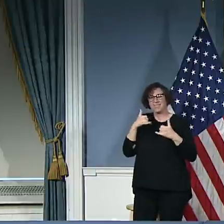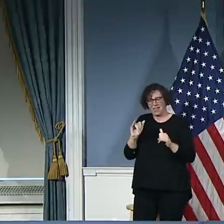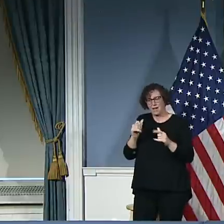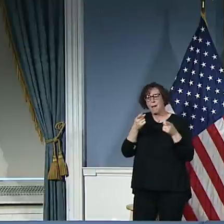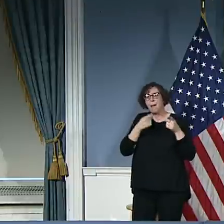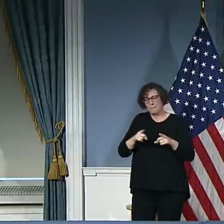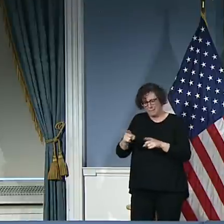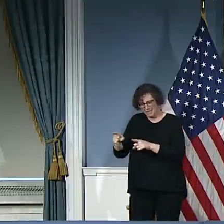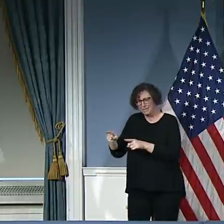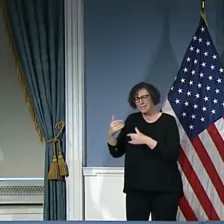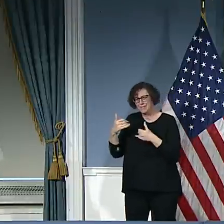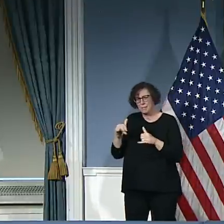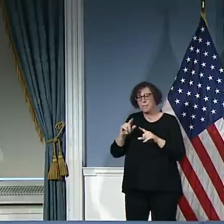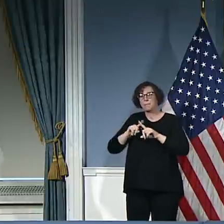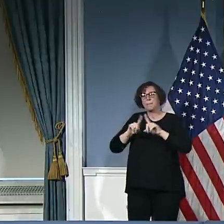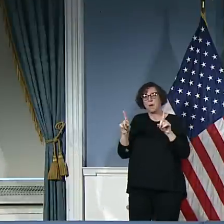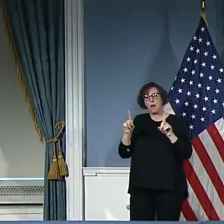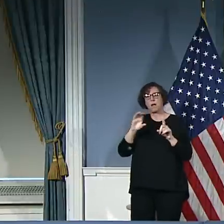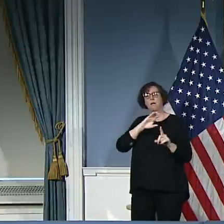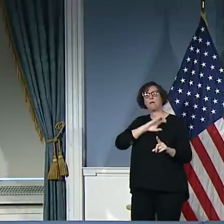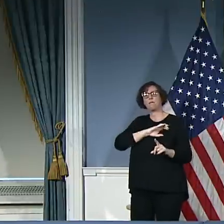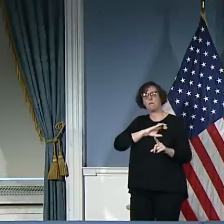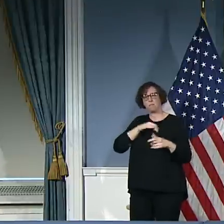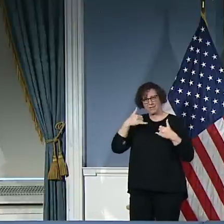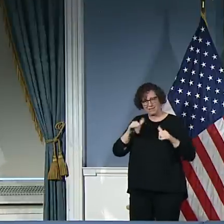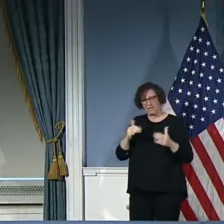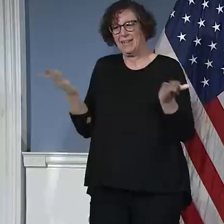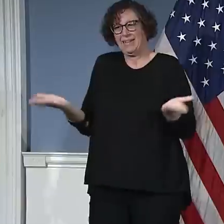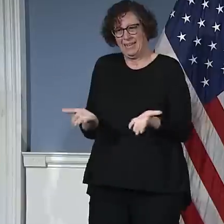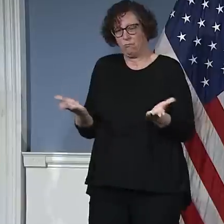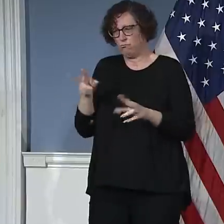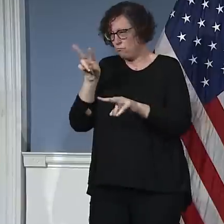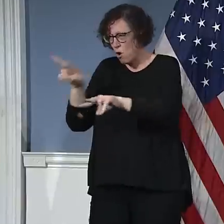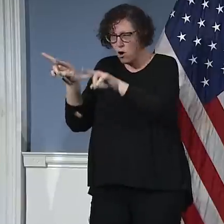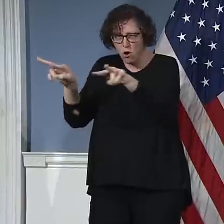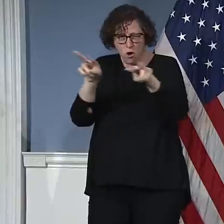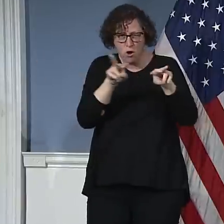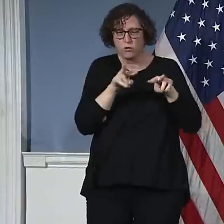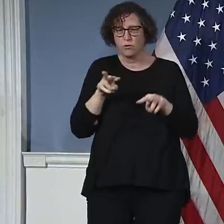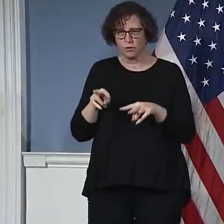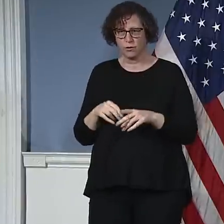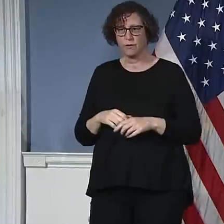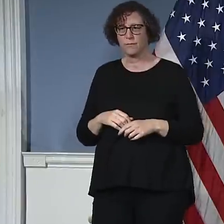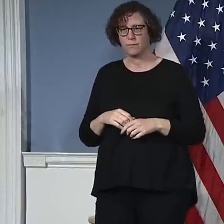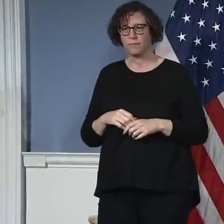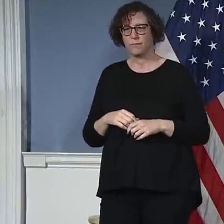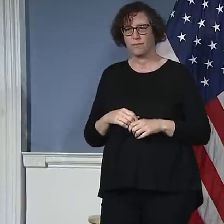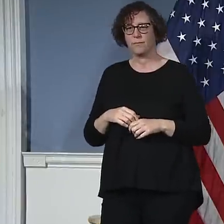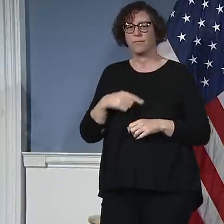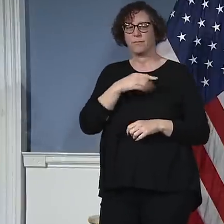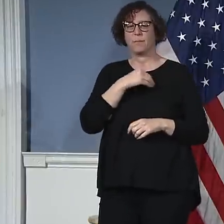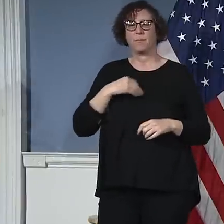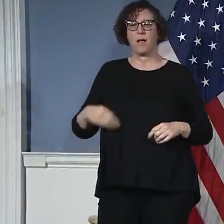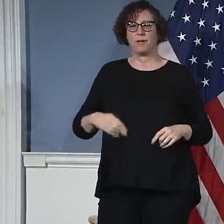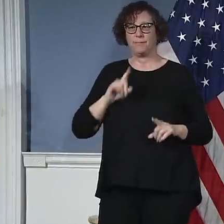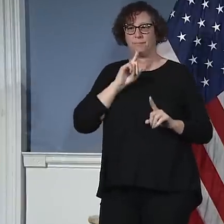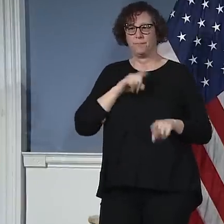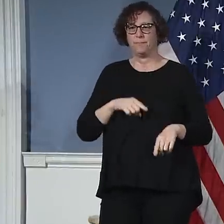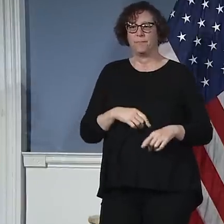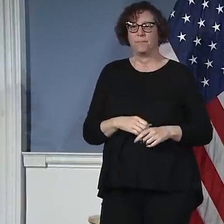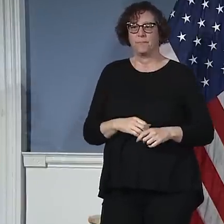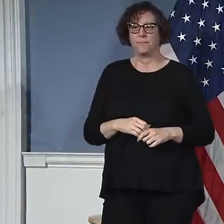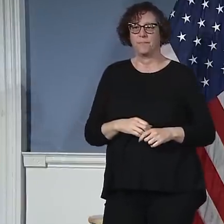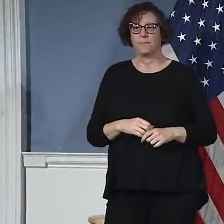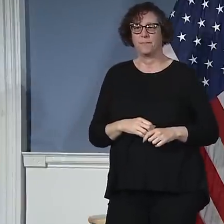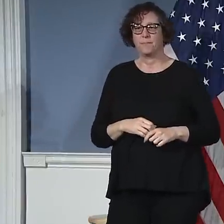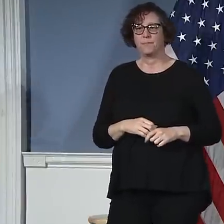want to just say that real clearly to all New Yorkers, what you just said, that your fear is that crimes, particularly